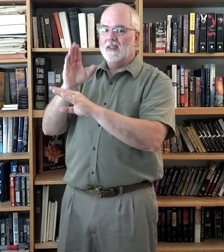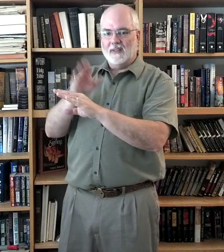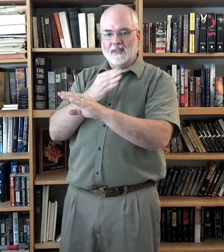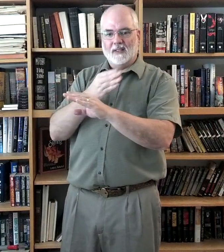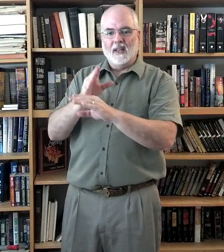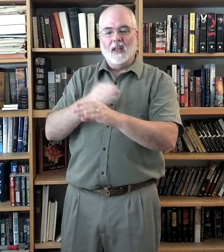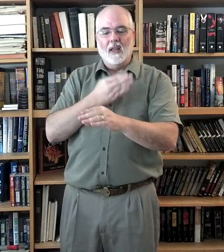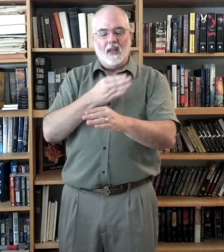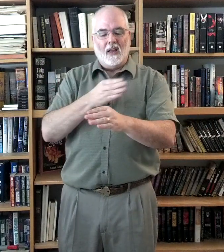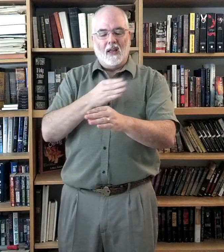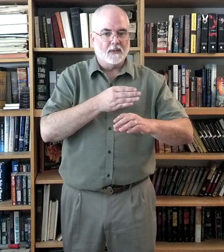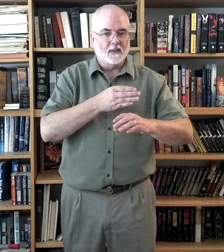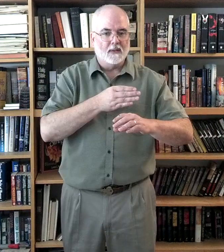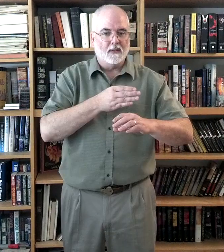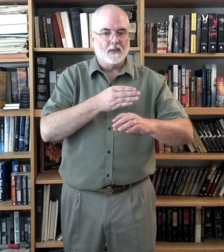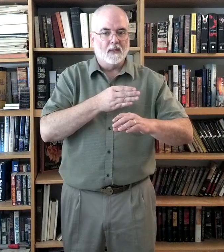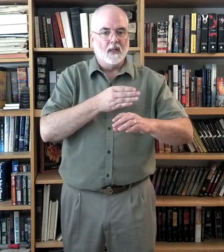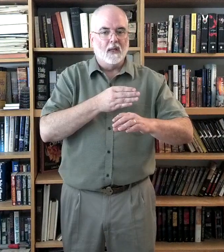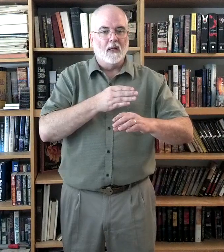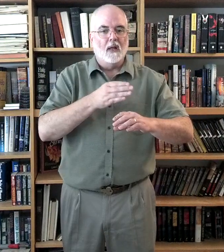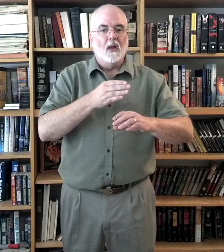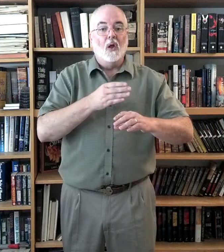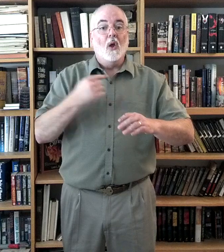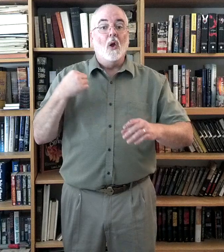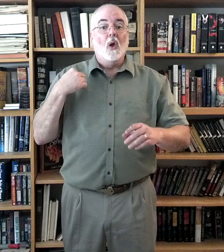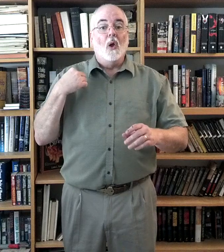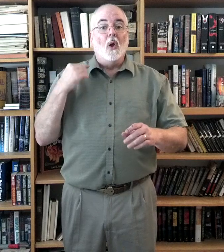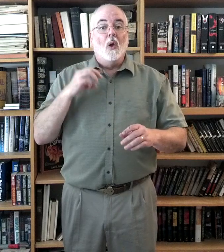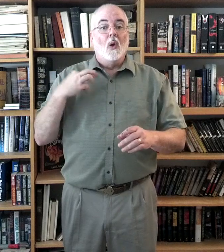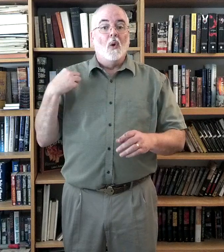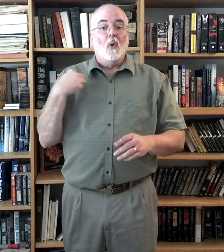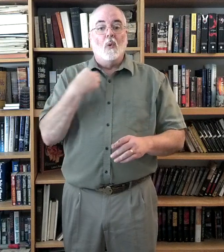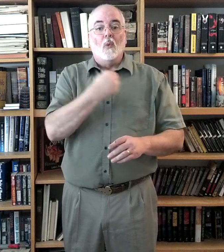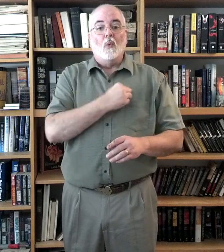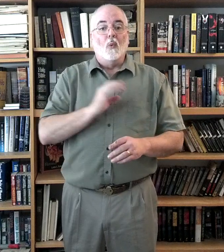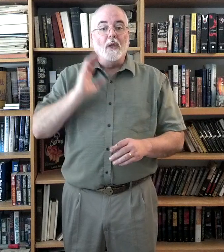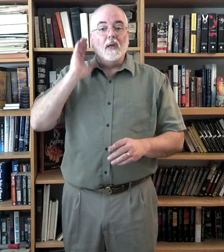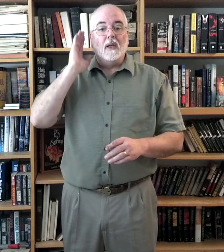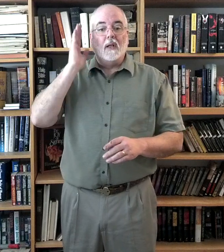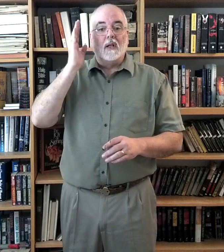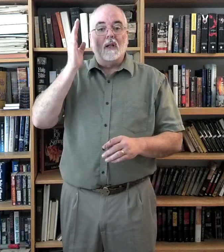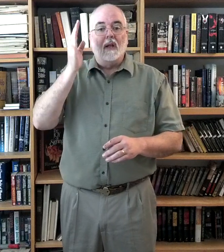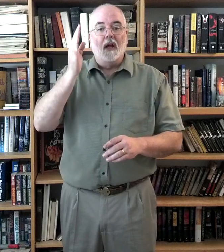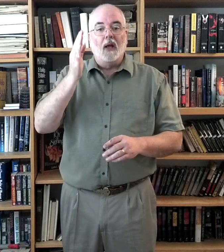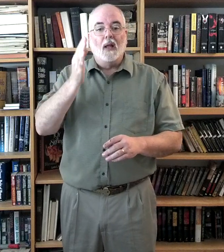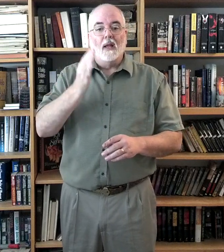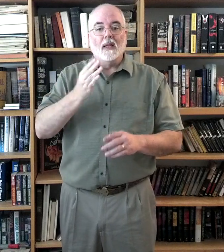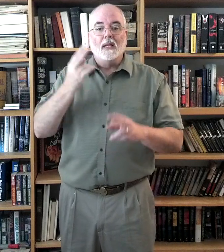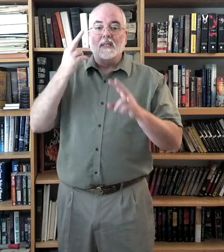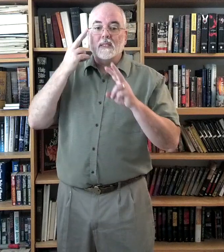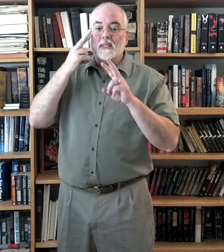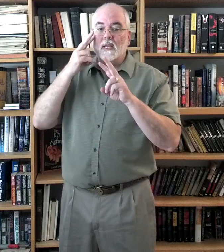And we'll see